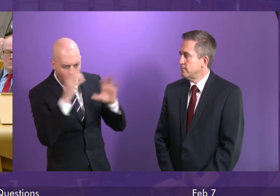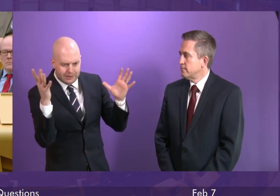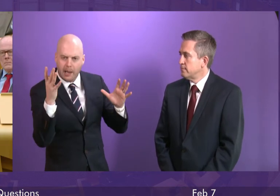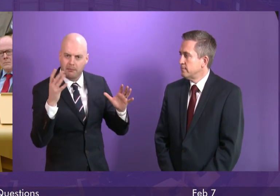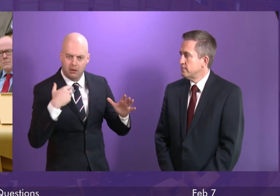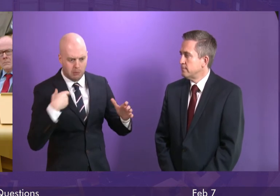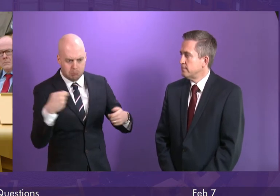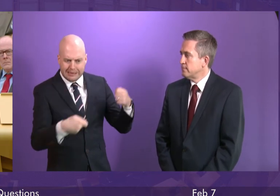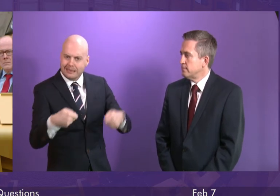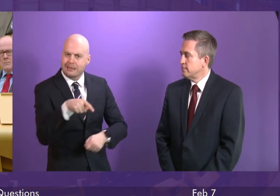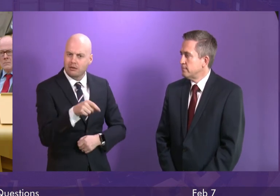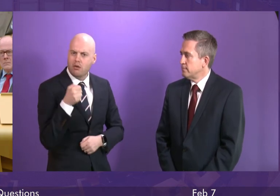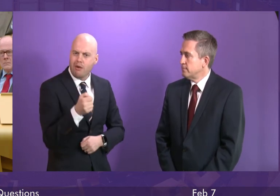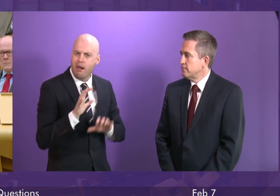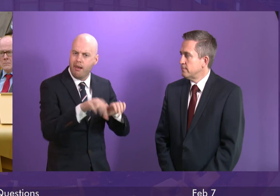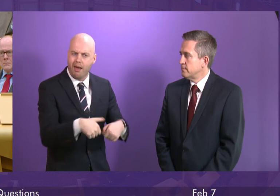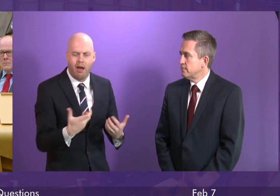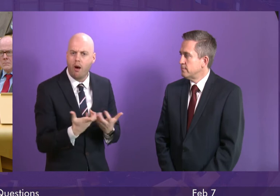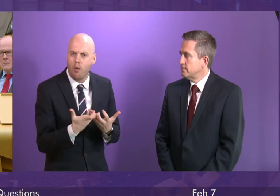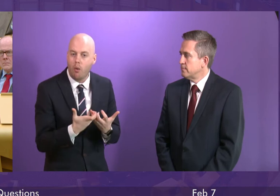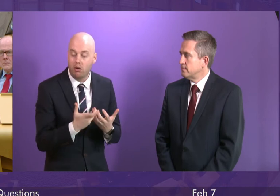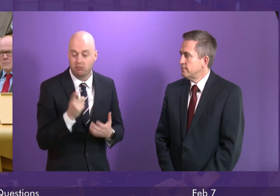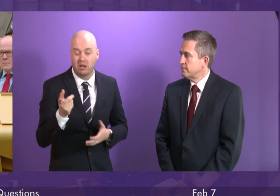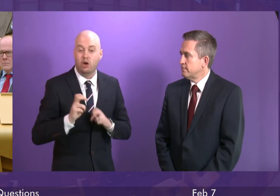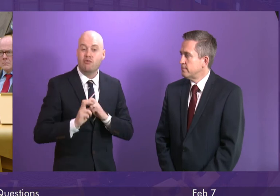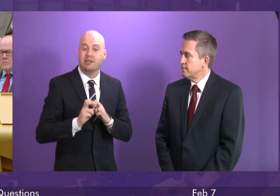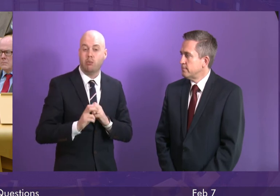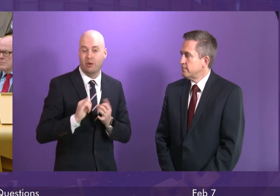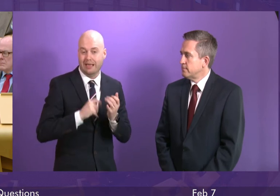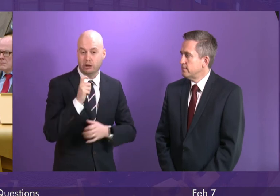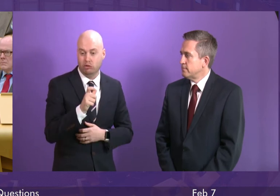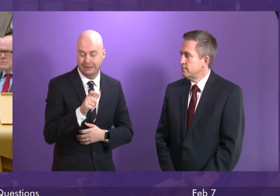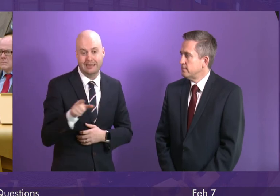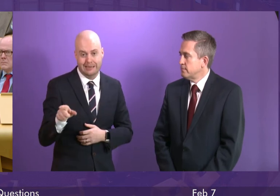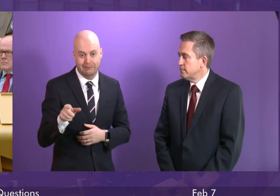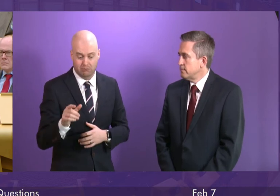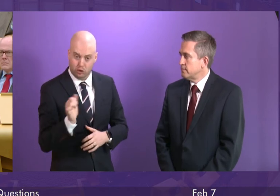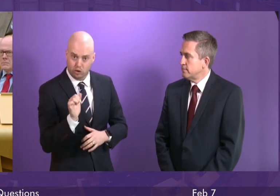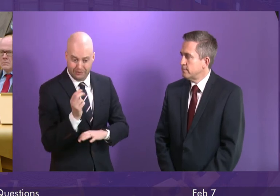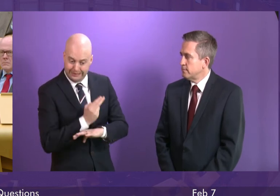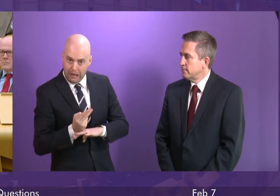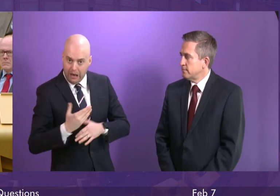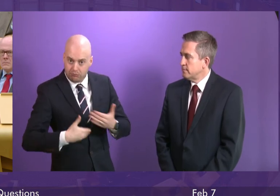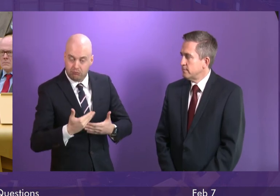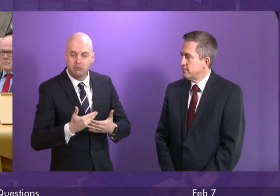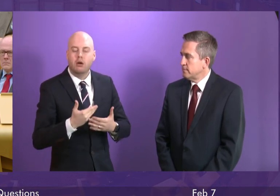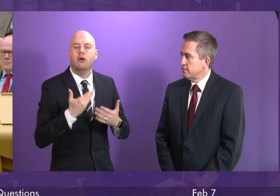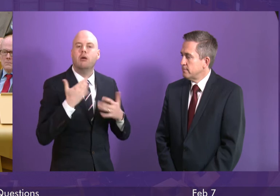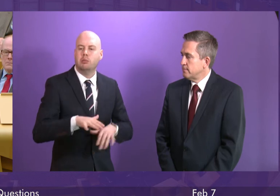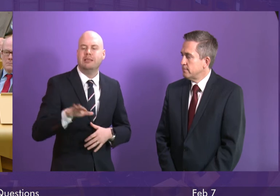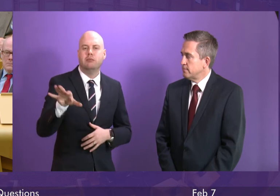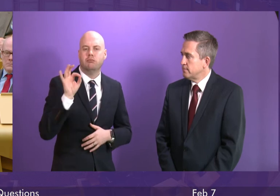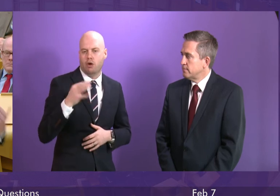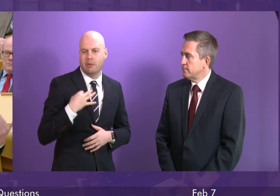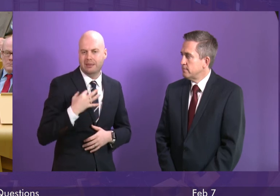That work has been taken forward by the Transport Secretary in dialogue with David McBrain Limited, who we've invited to take forward some of that work.